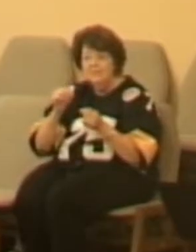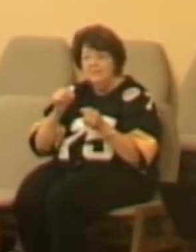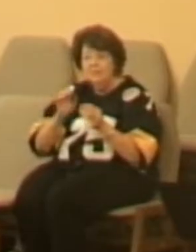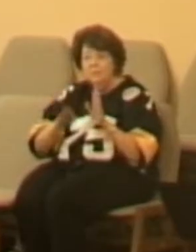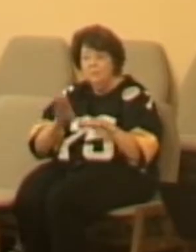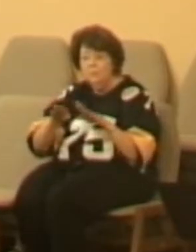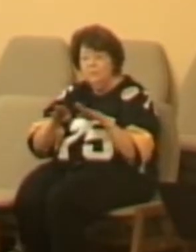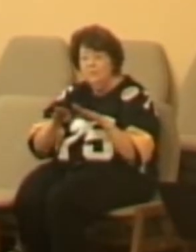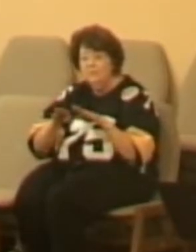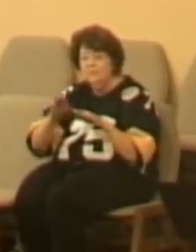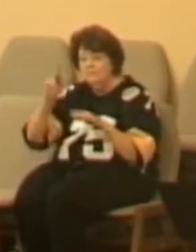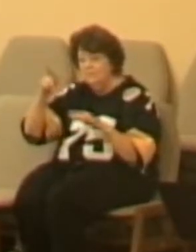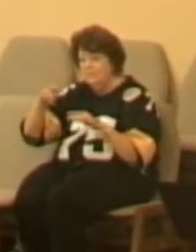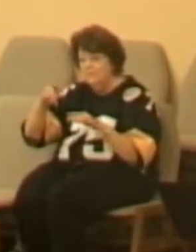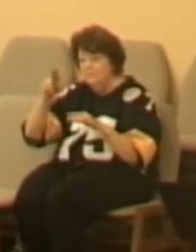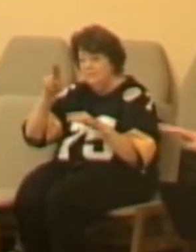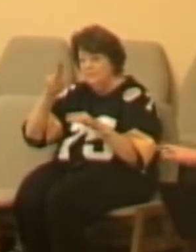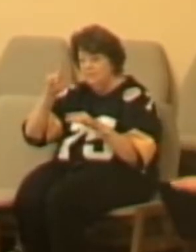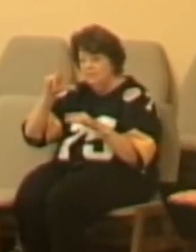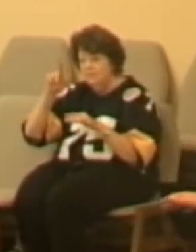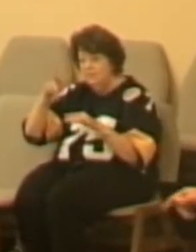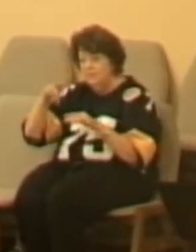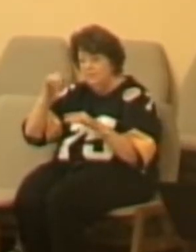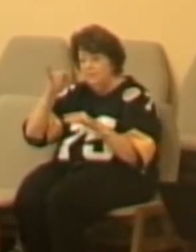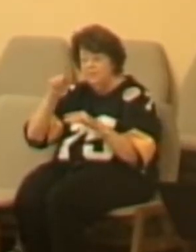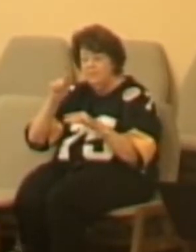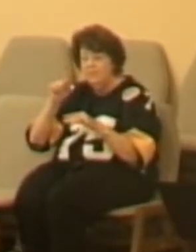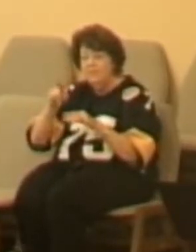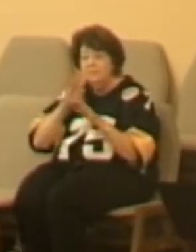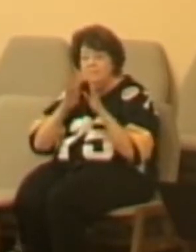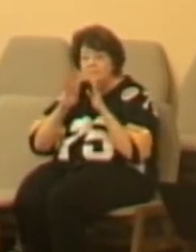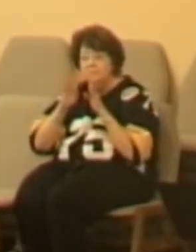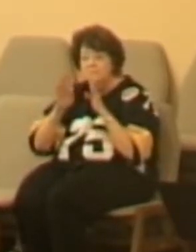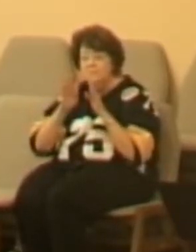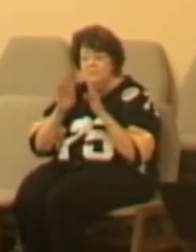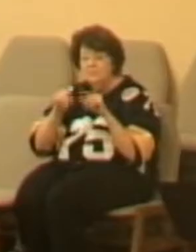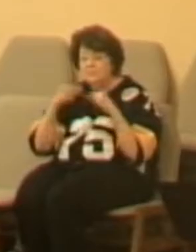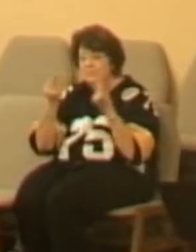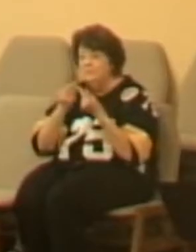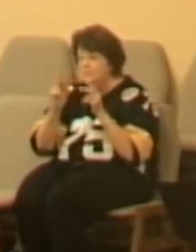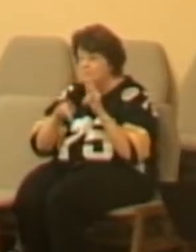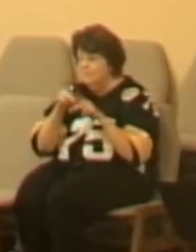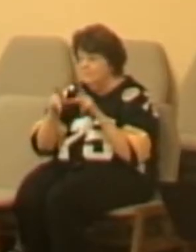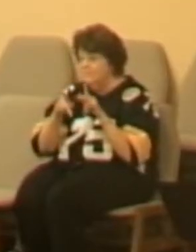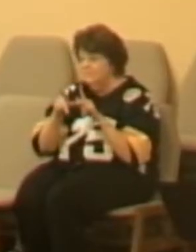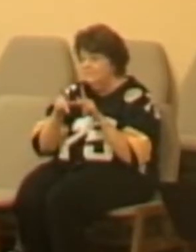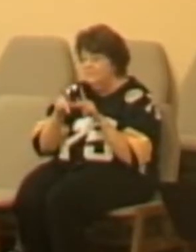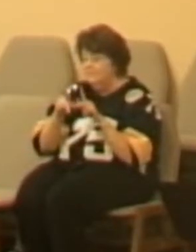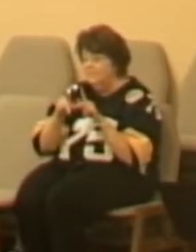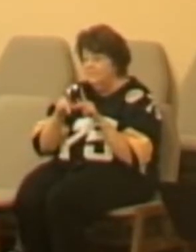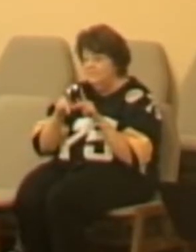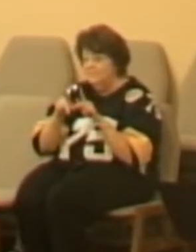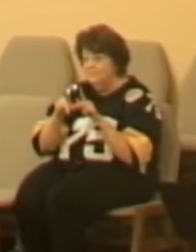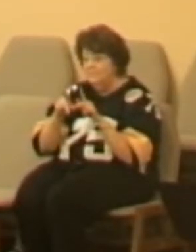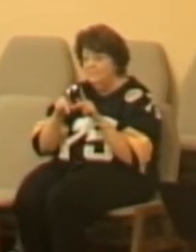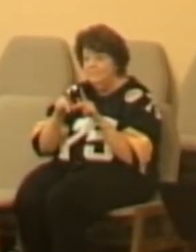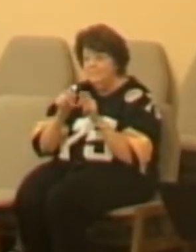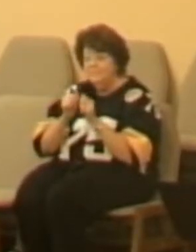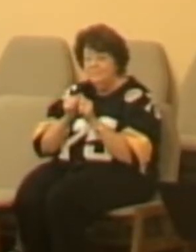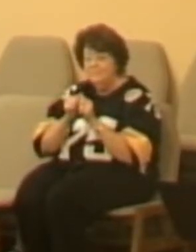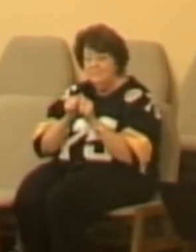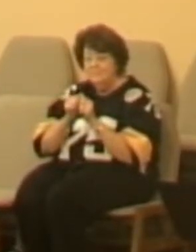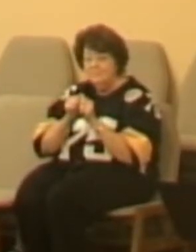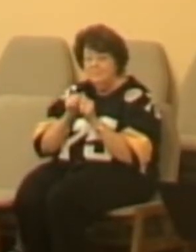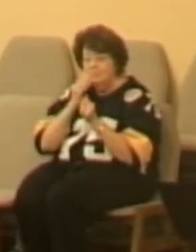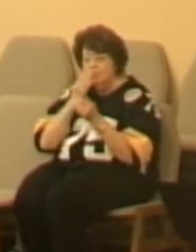takes the pulpit and he speaks to a group of people. By the way, the scripture does not identify who those people are. The scripture